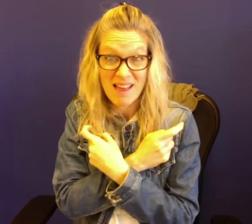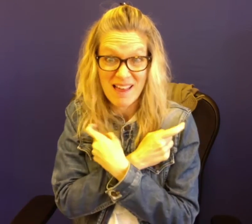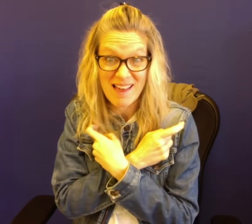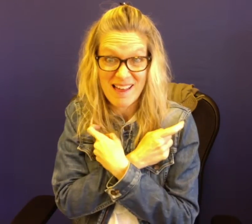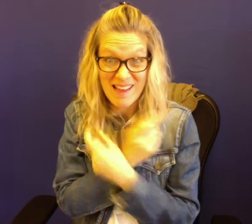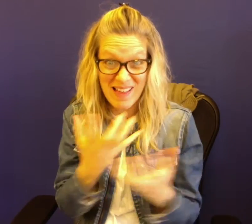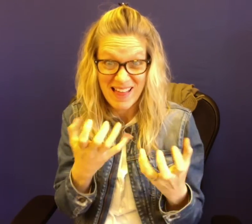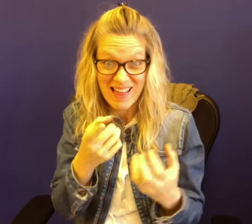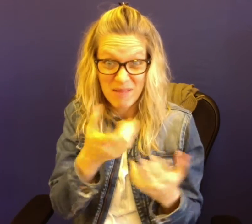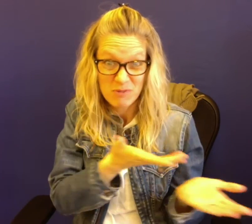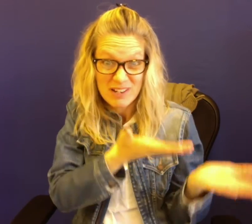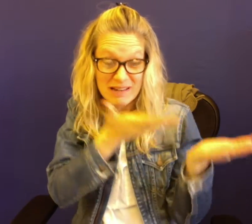That's it.